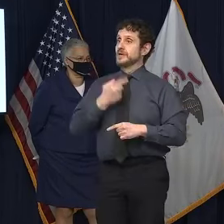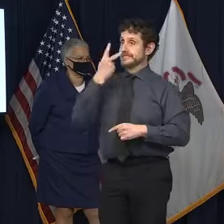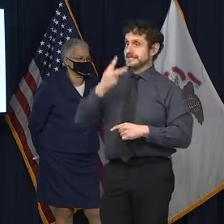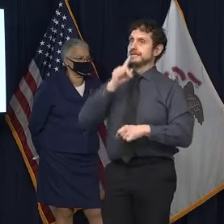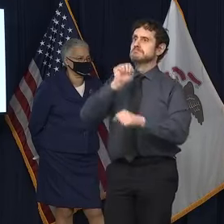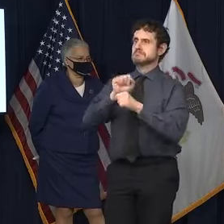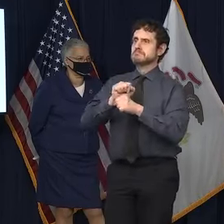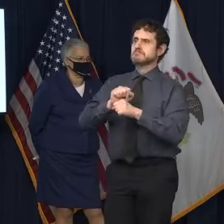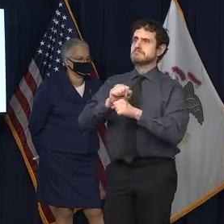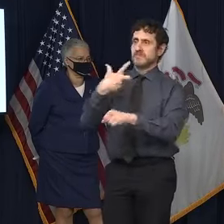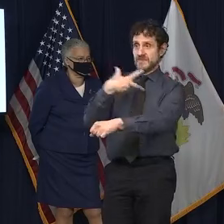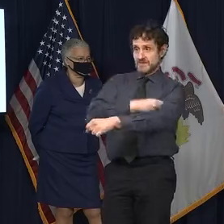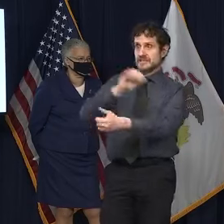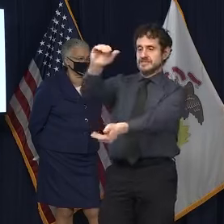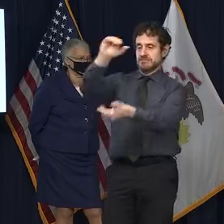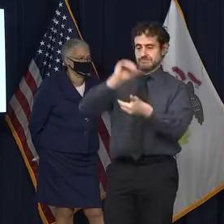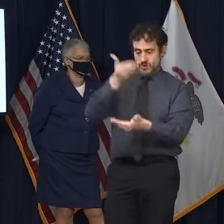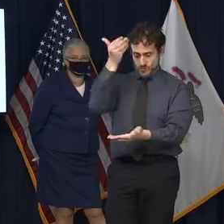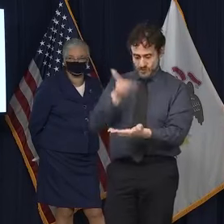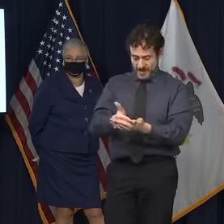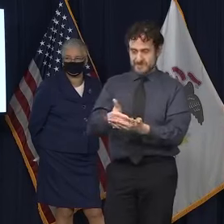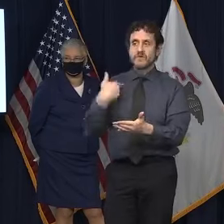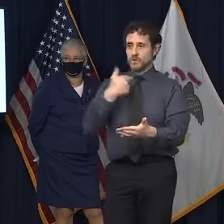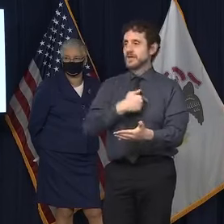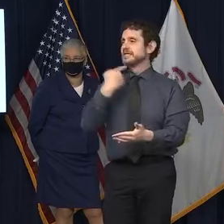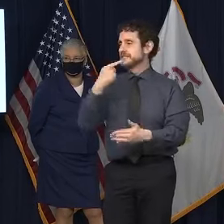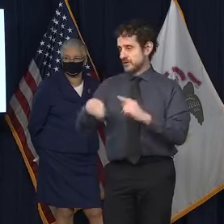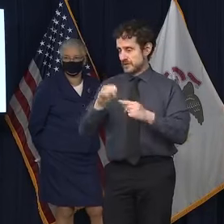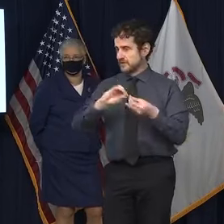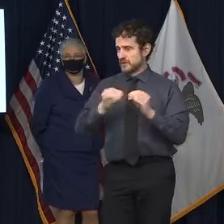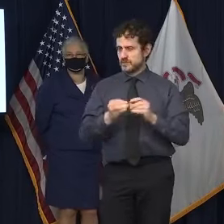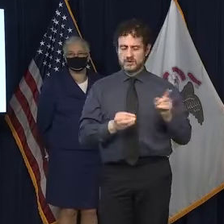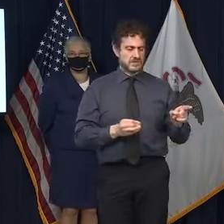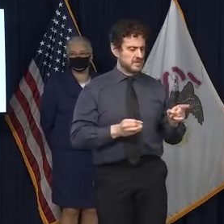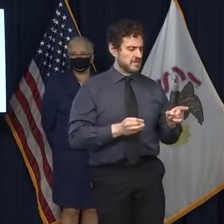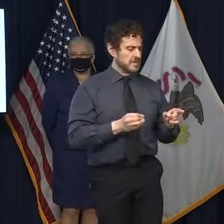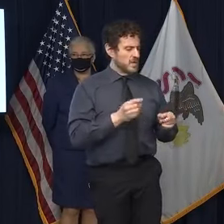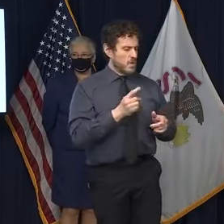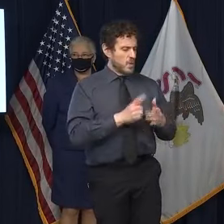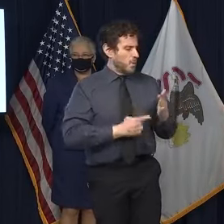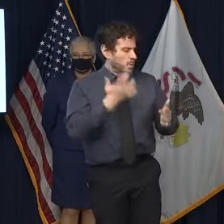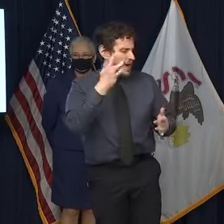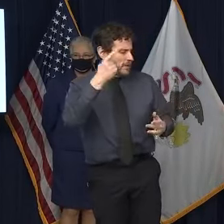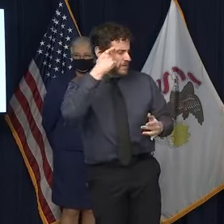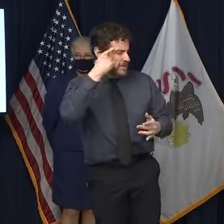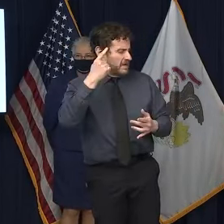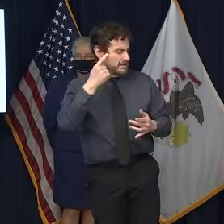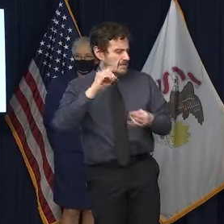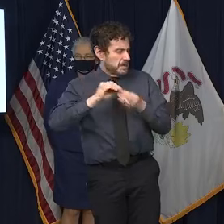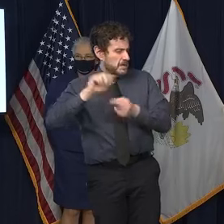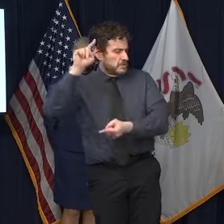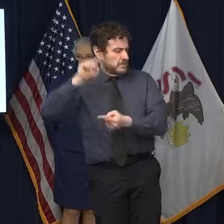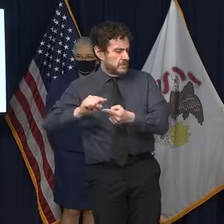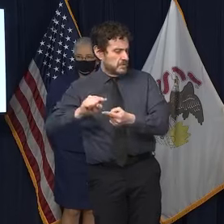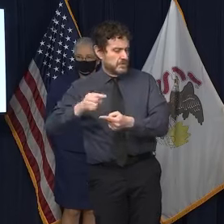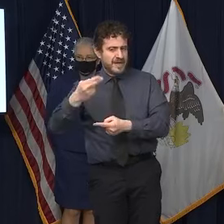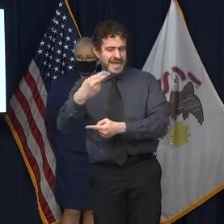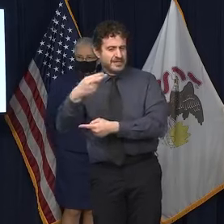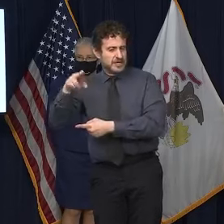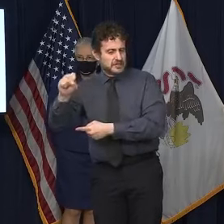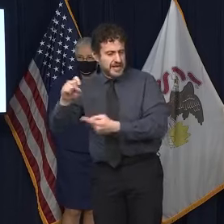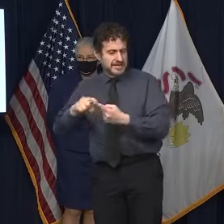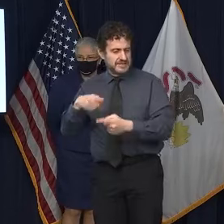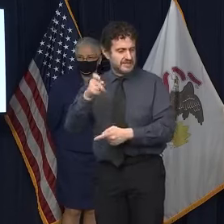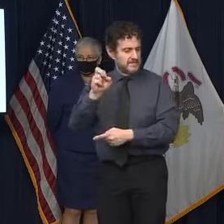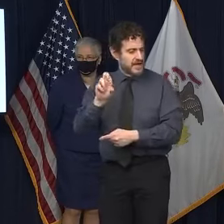that's when we can be guaranteed the actual numbers. Can you speak at all just about what the hiccups might have been? Was it from Pfizer? Was it from HHS? Do we have any knowledge on that?